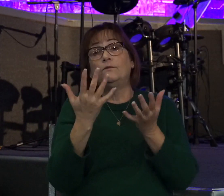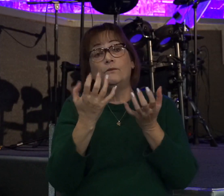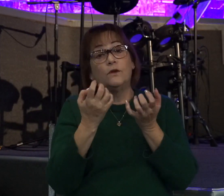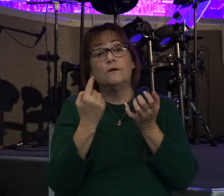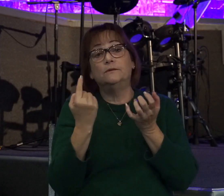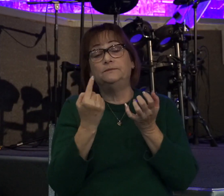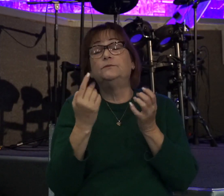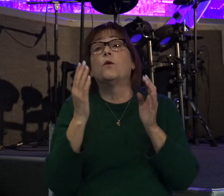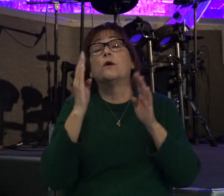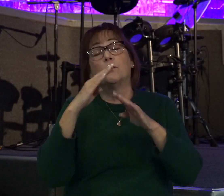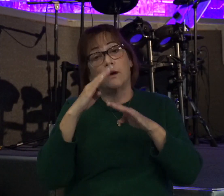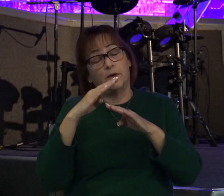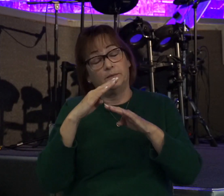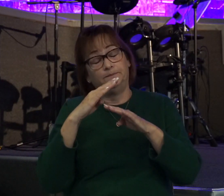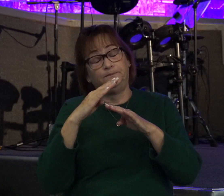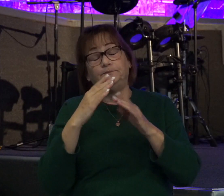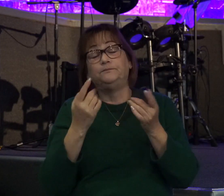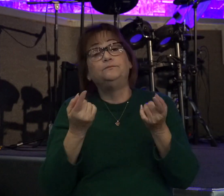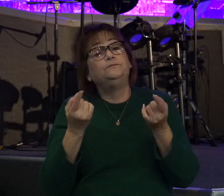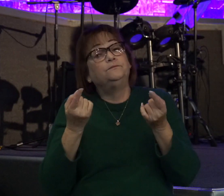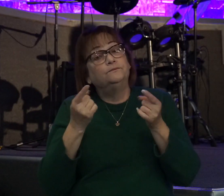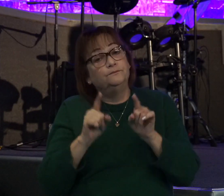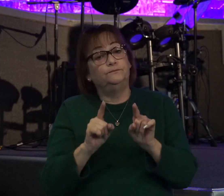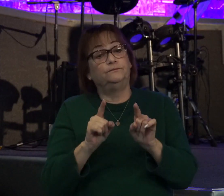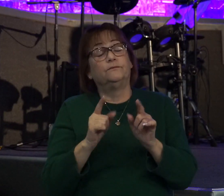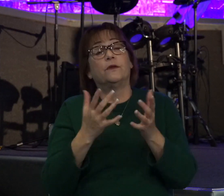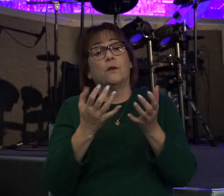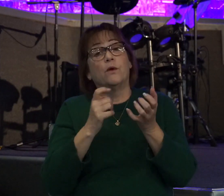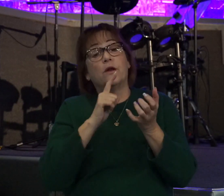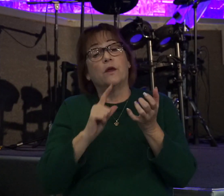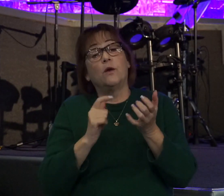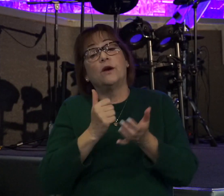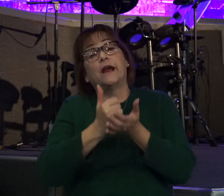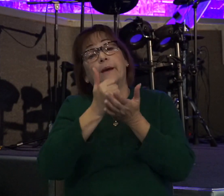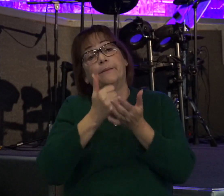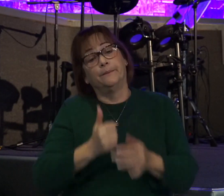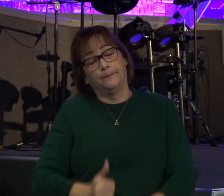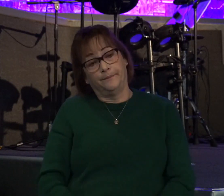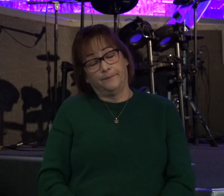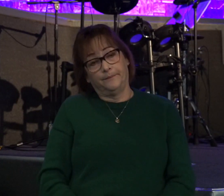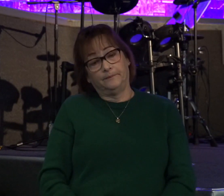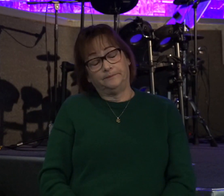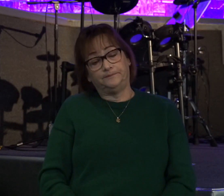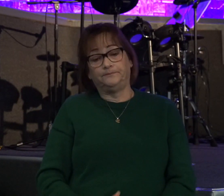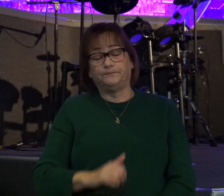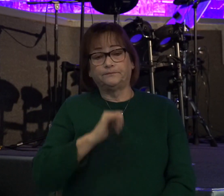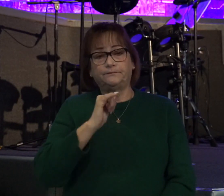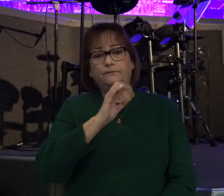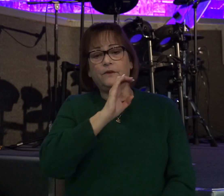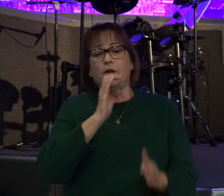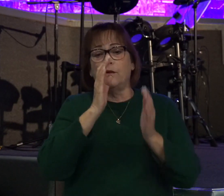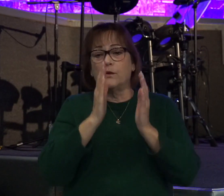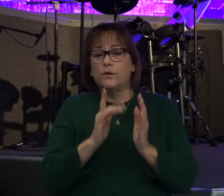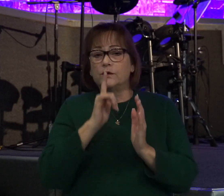trouble, all of a sudden, they wanted the Lord's help. It's like the Christian who worships